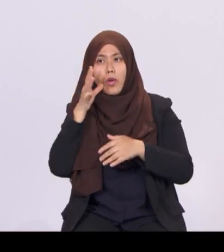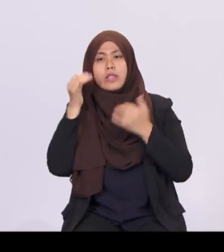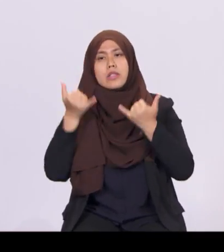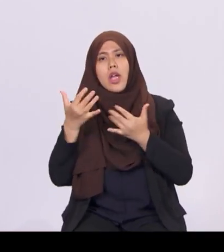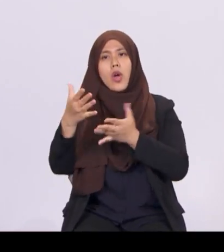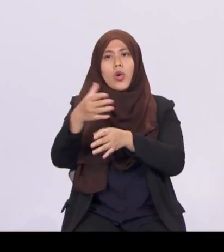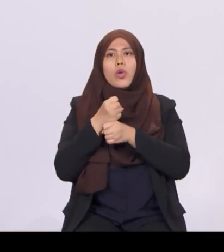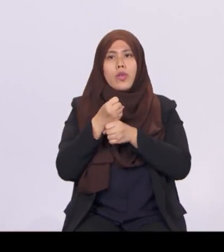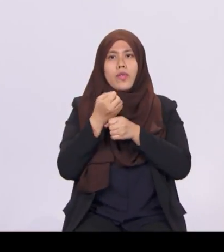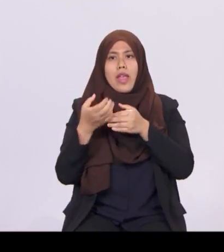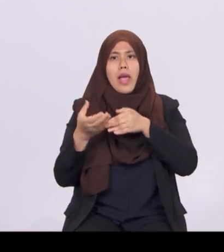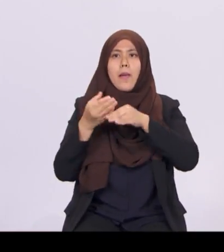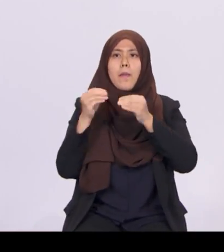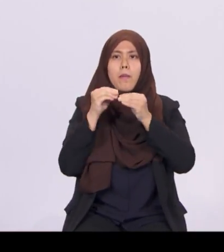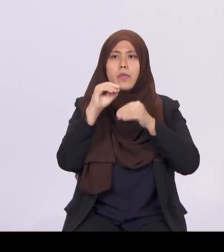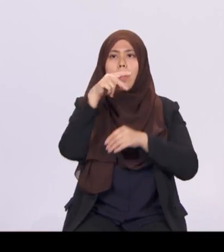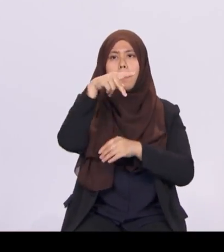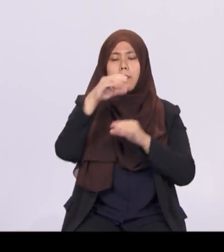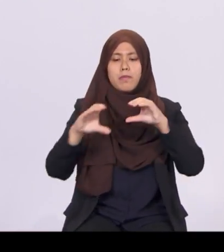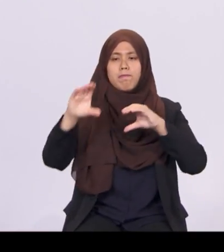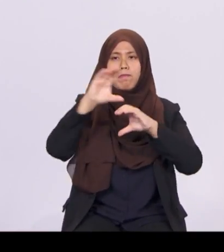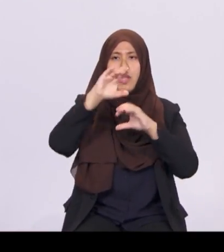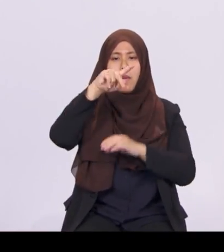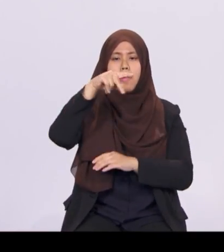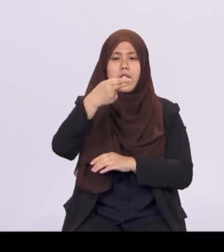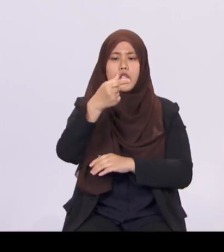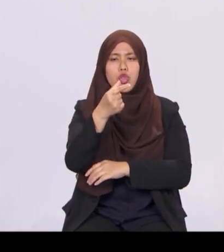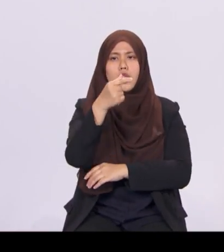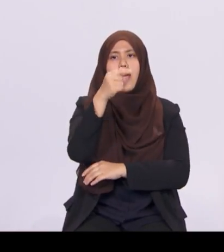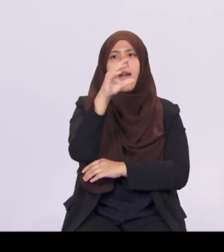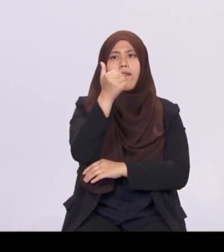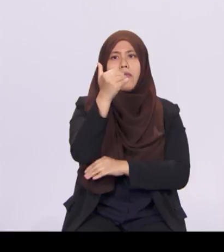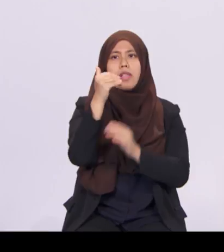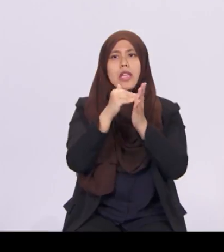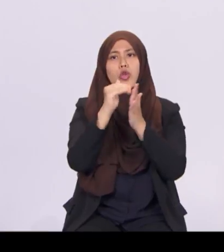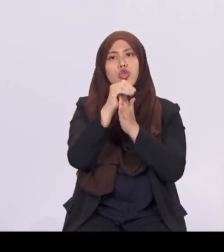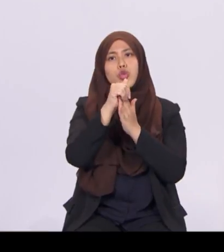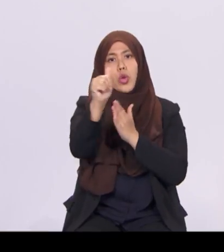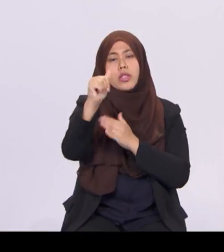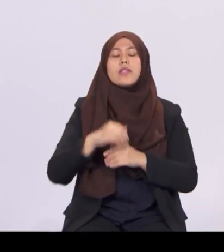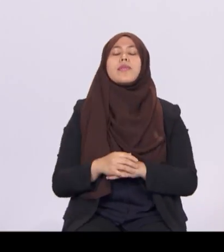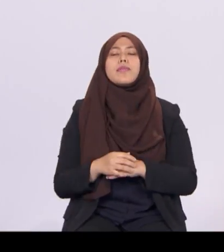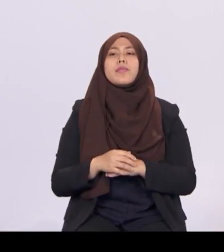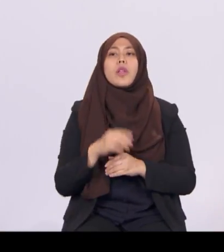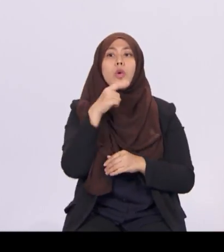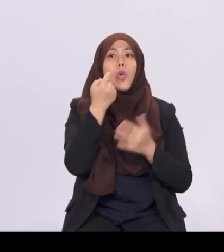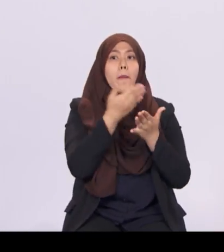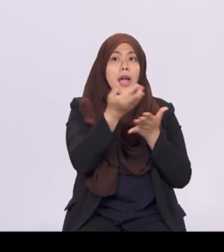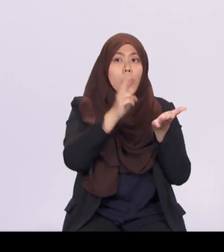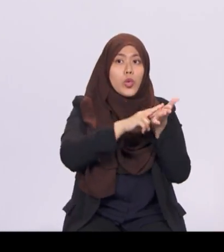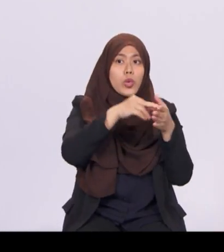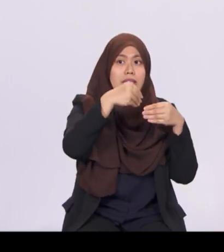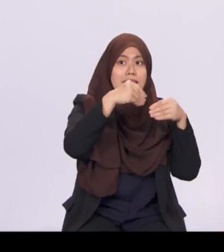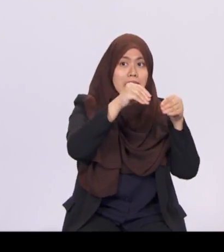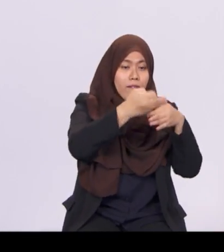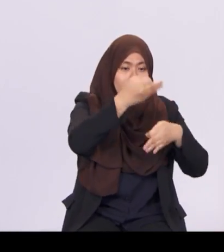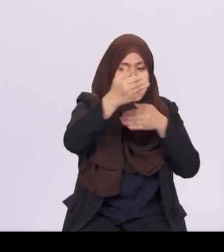PHG of $15,000. Those who buy a resale flat near their parents will